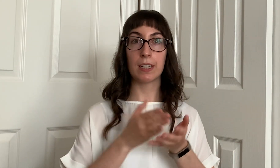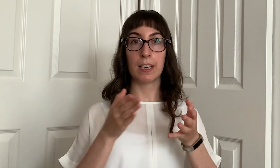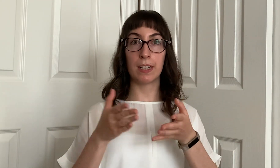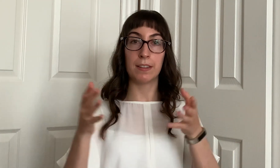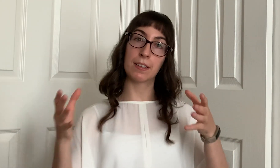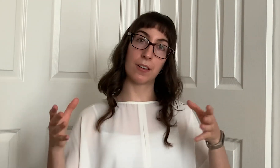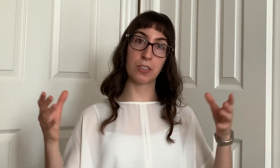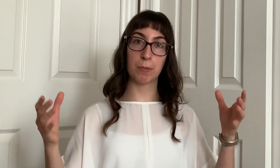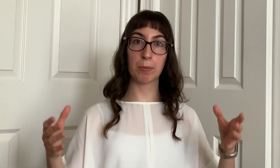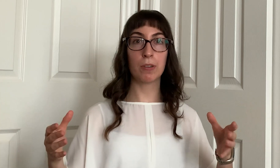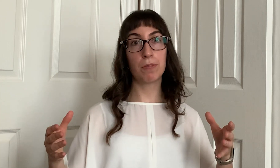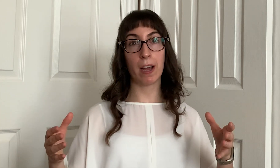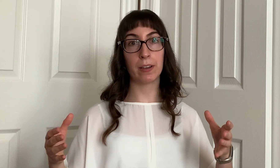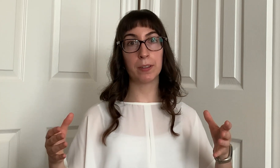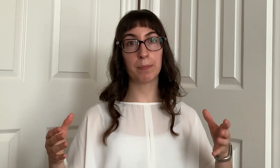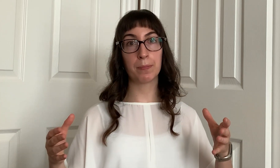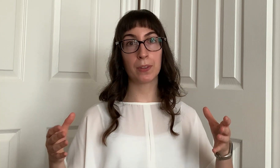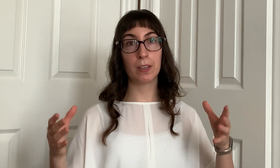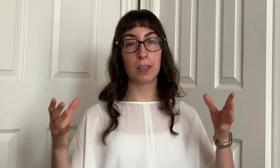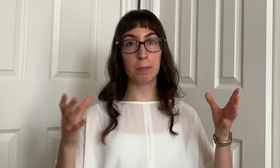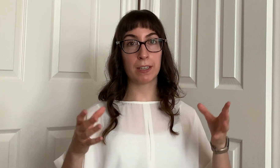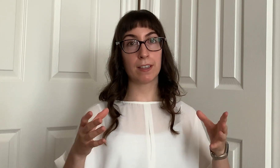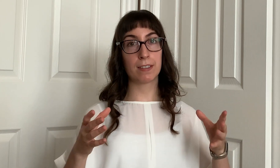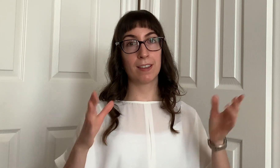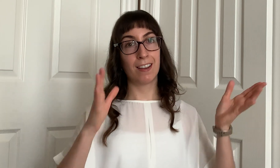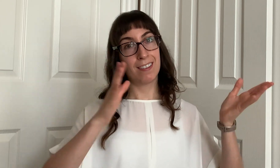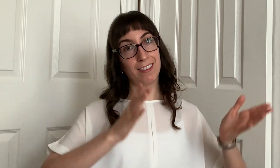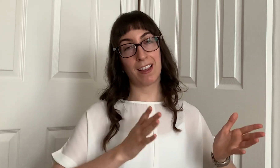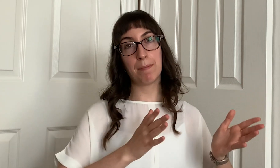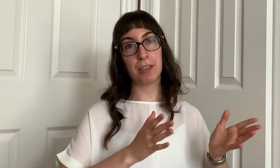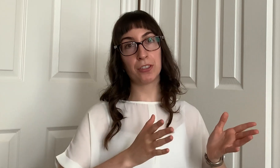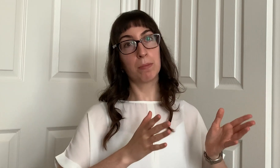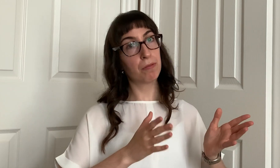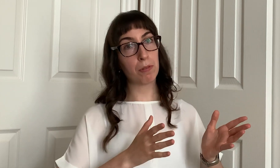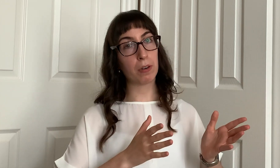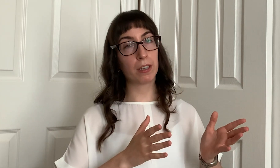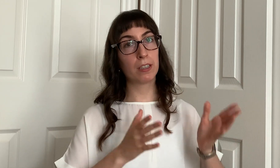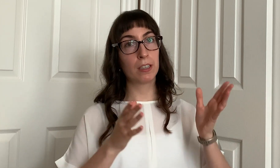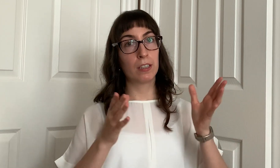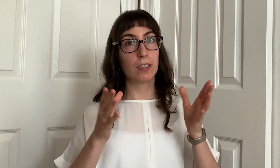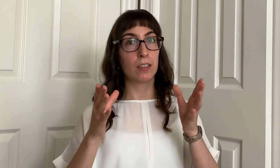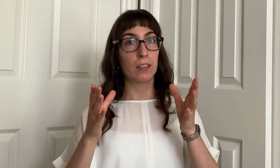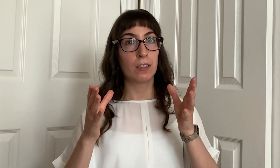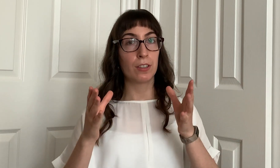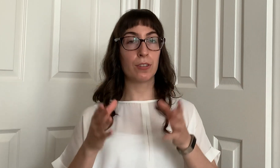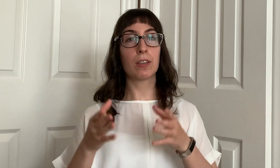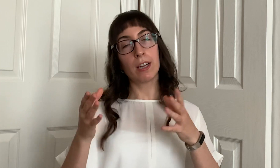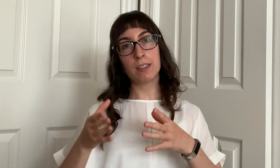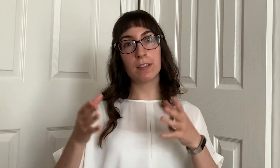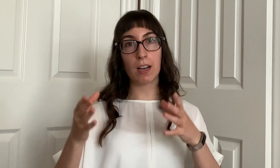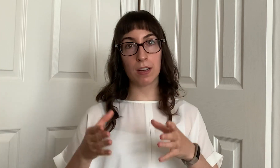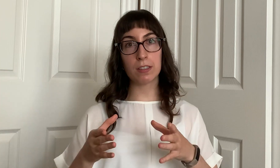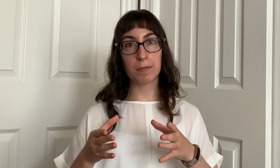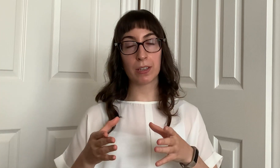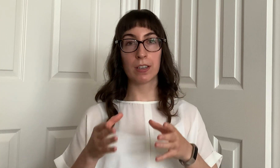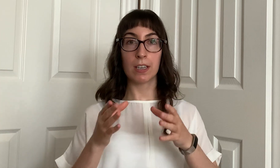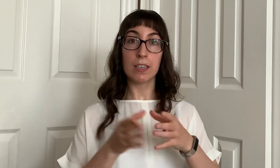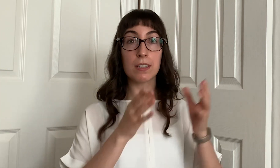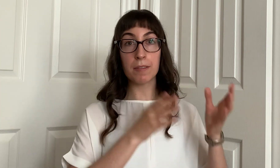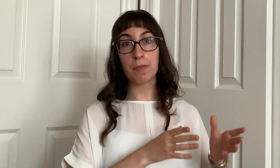in the customer profile because like I mentioned before your ideal customer is a